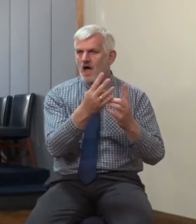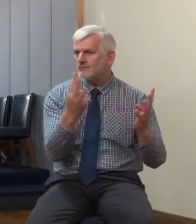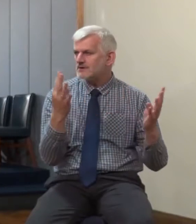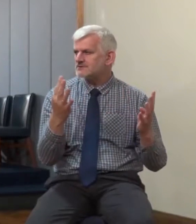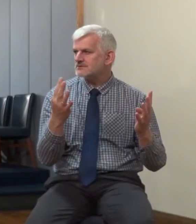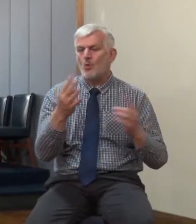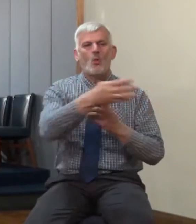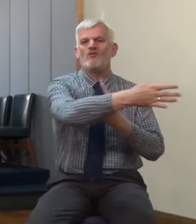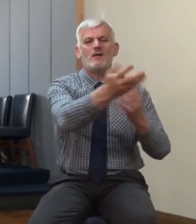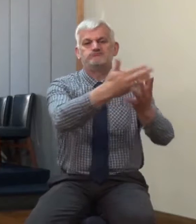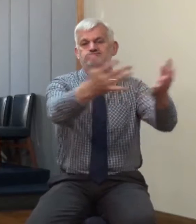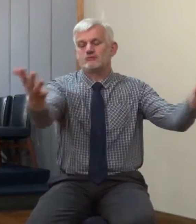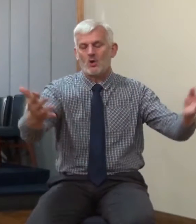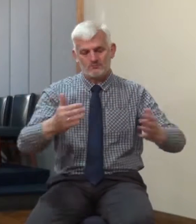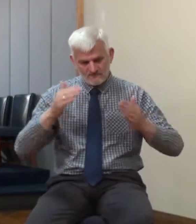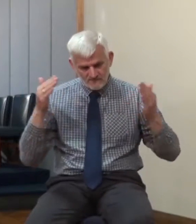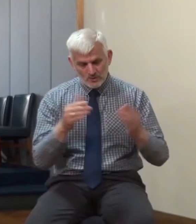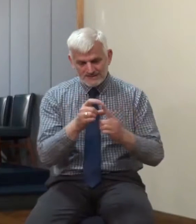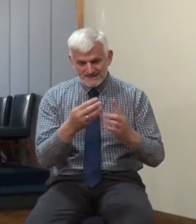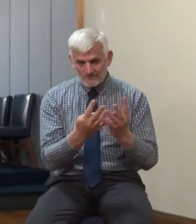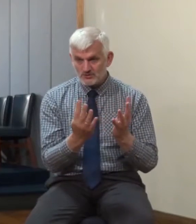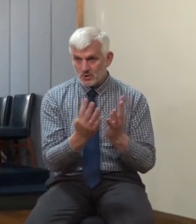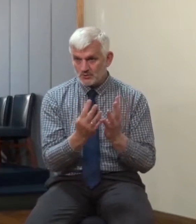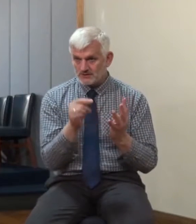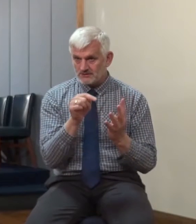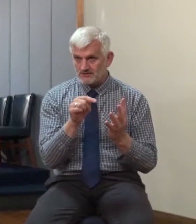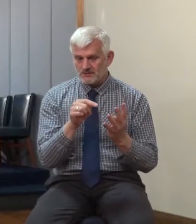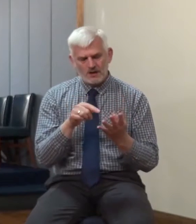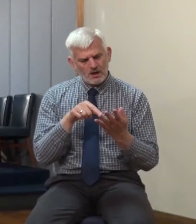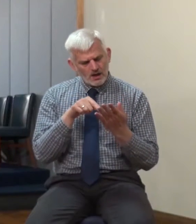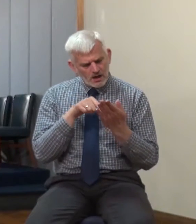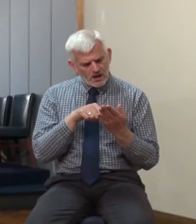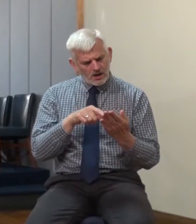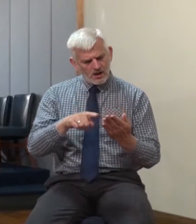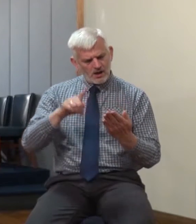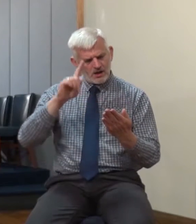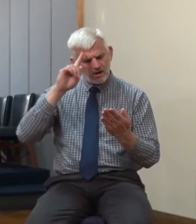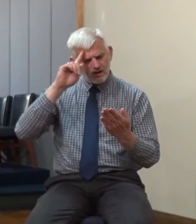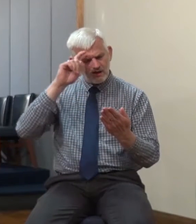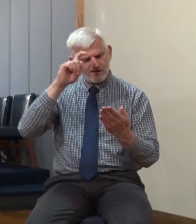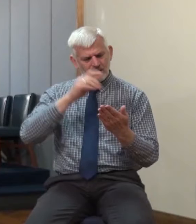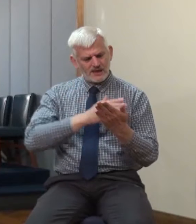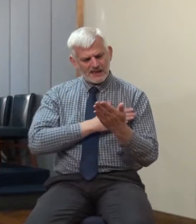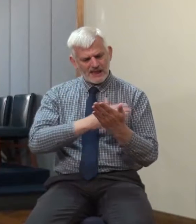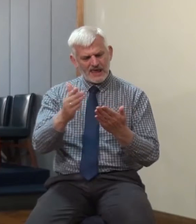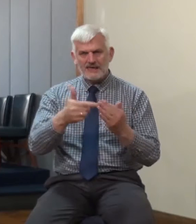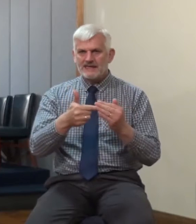wider public, though they have a wider meaning, you see a much more profound sense